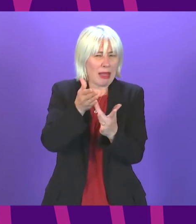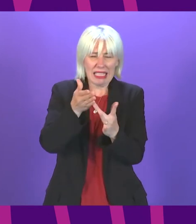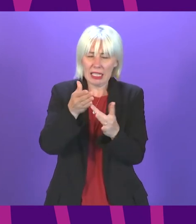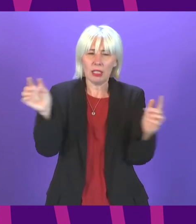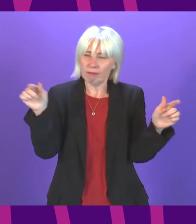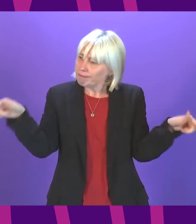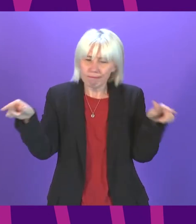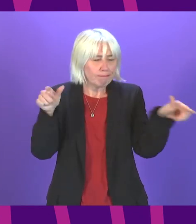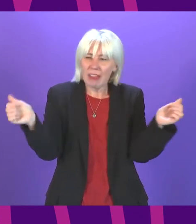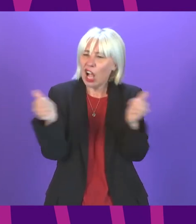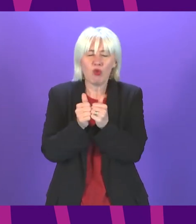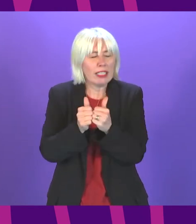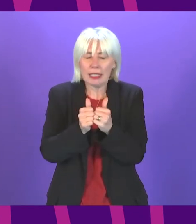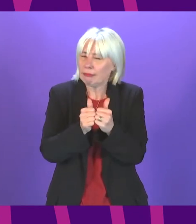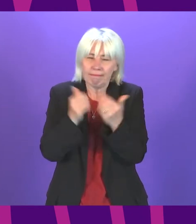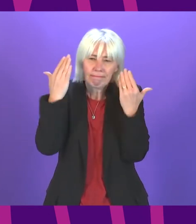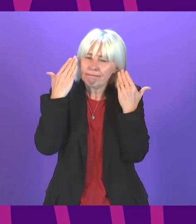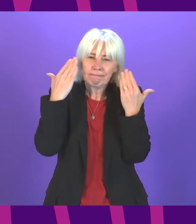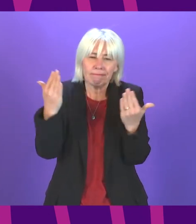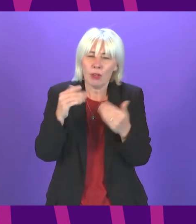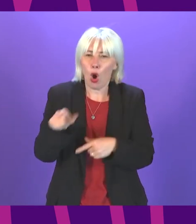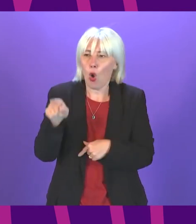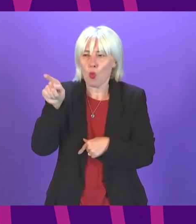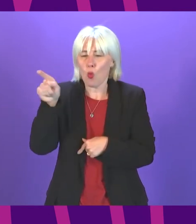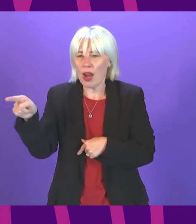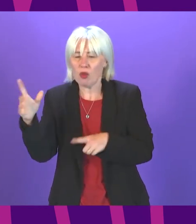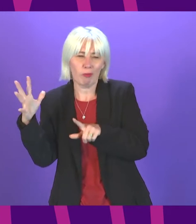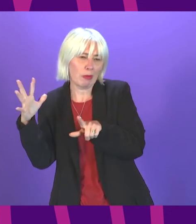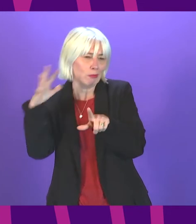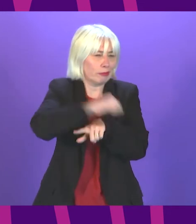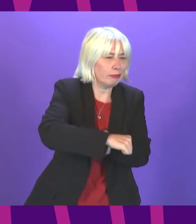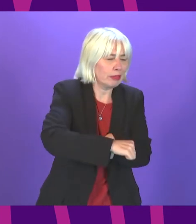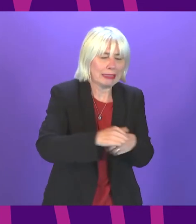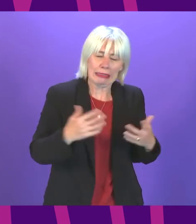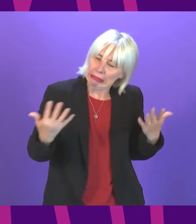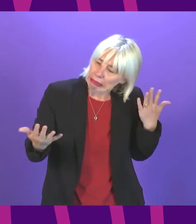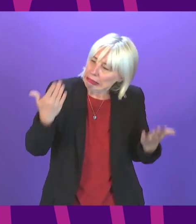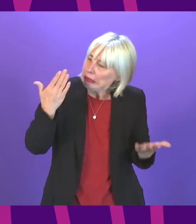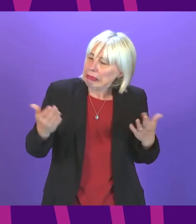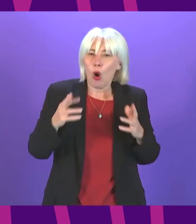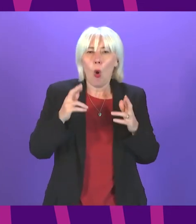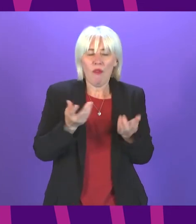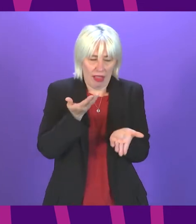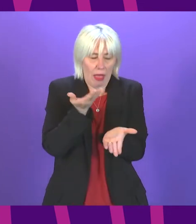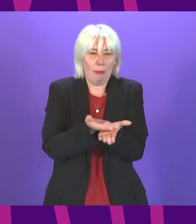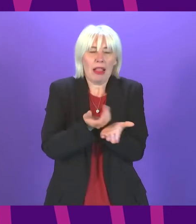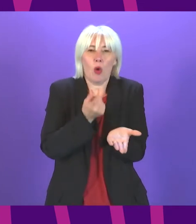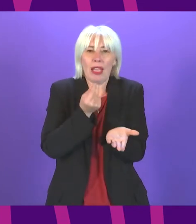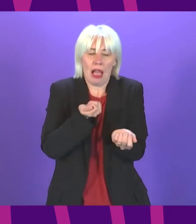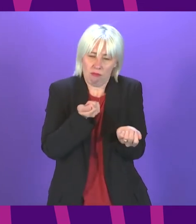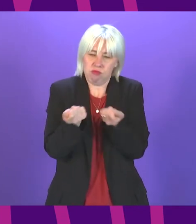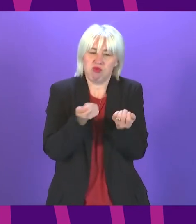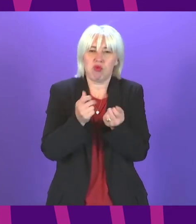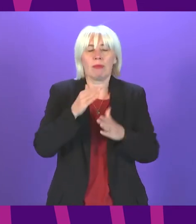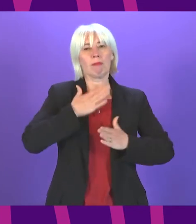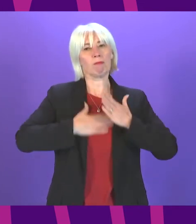we can all agree on or if it is inevitable that one side will defeat the other but I do hope we can handle this bill within parliament in a civilised